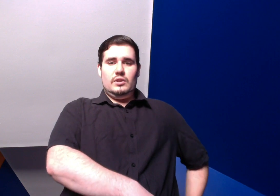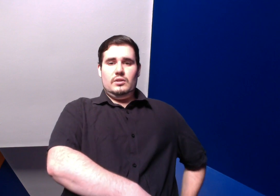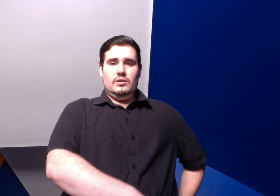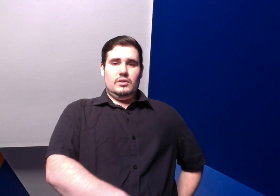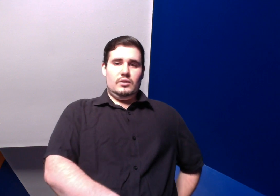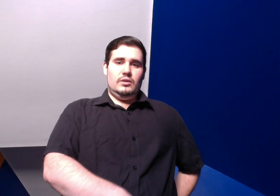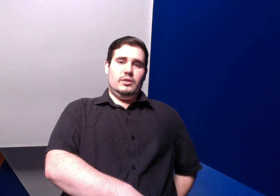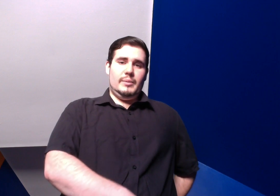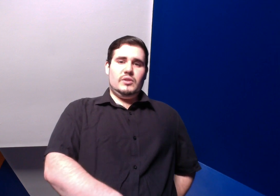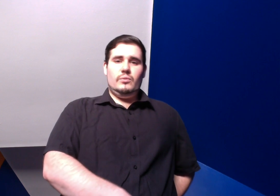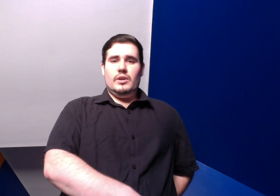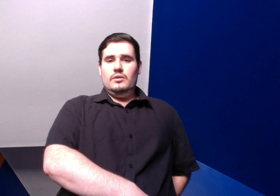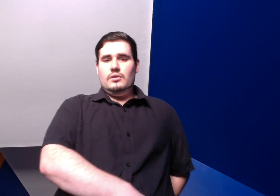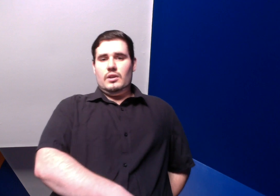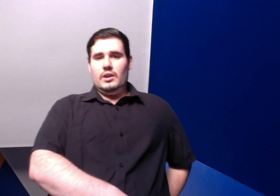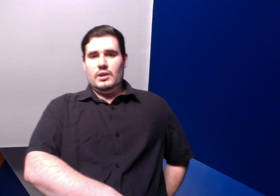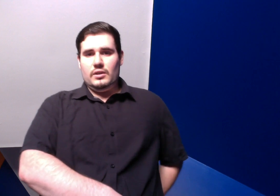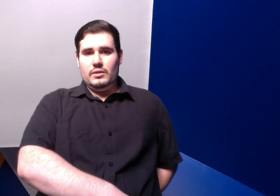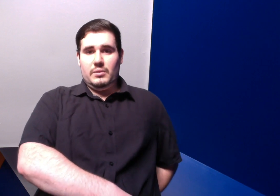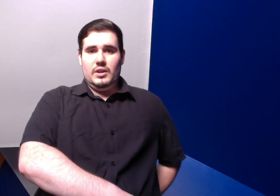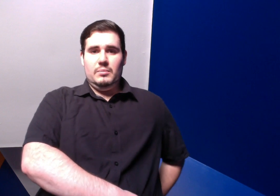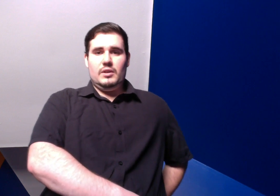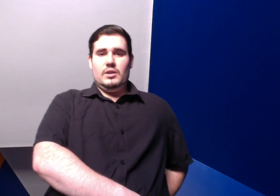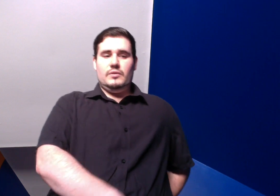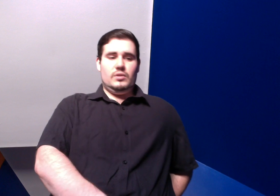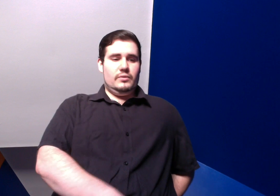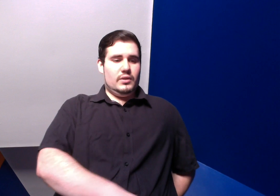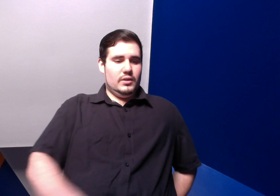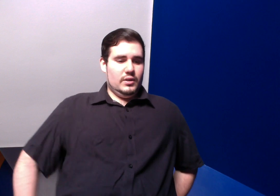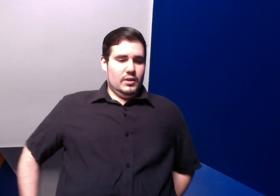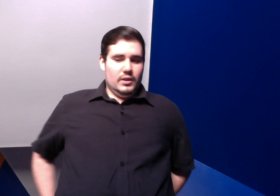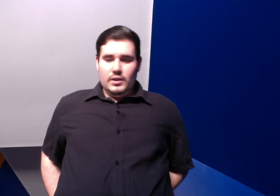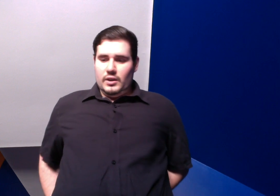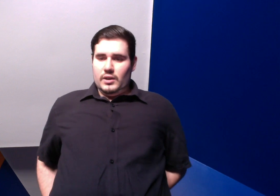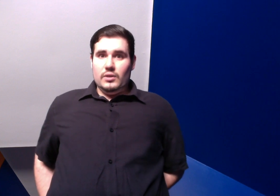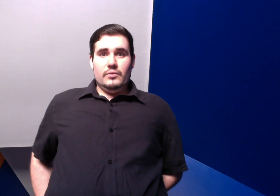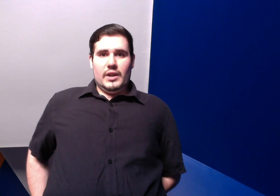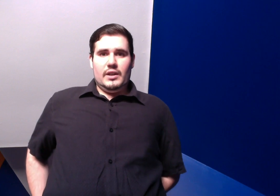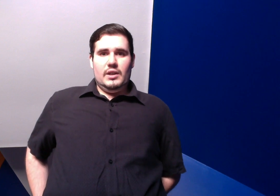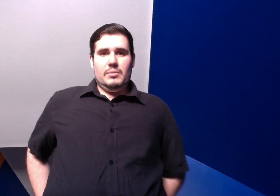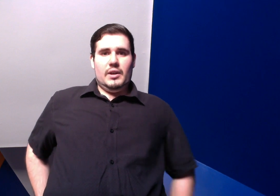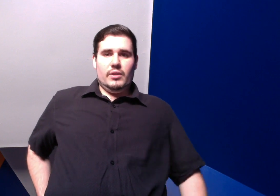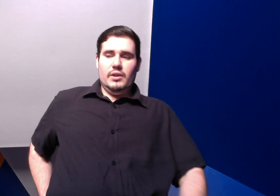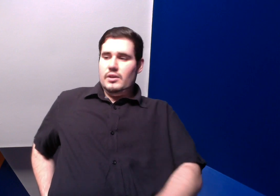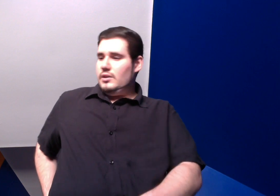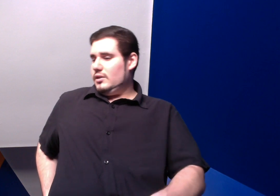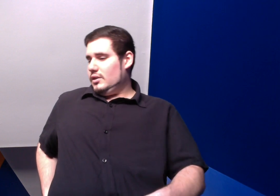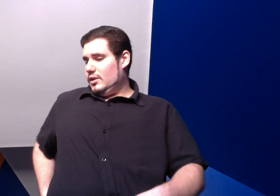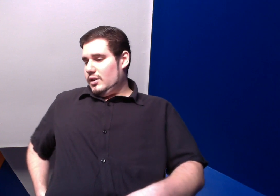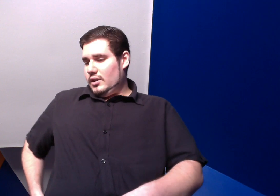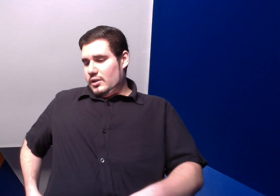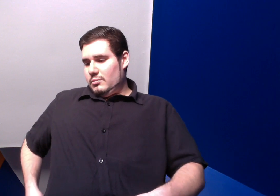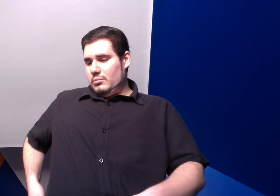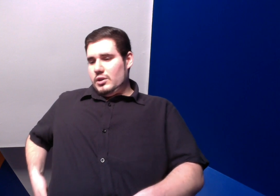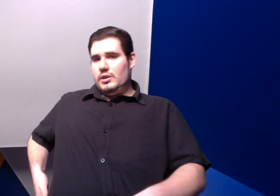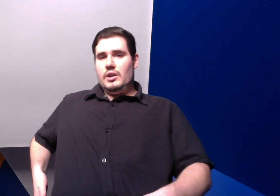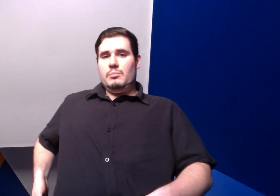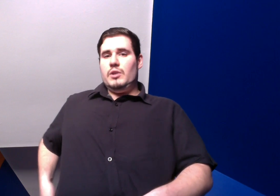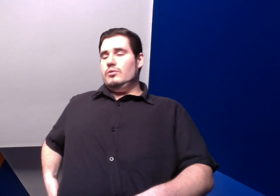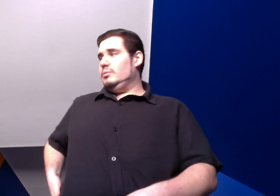good amounts of weight and I'm keeping it off so far and hopefully I can keep it that way but yeah my room